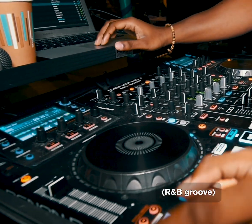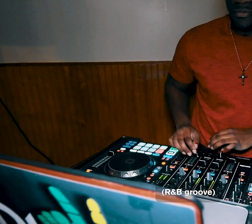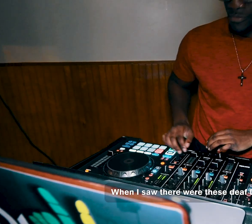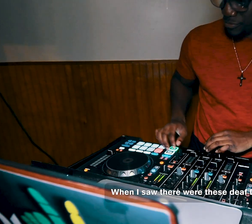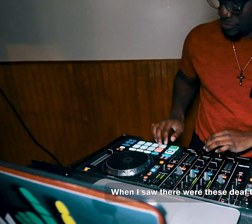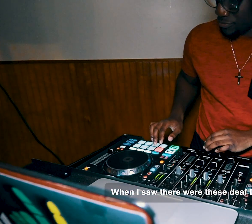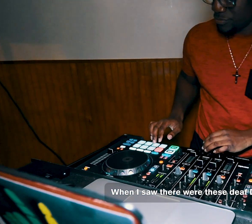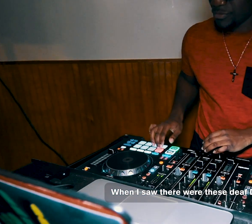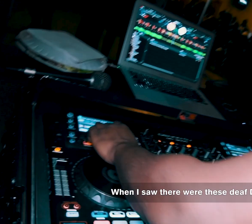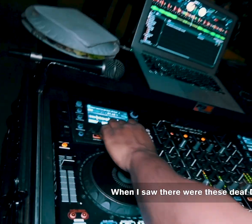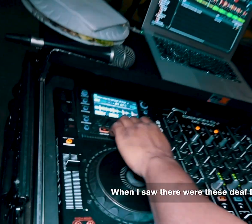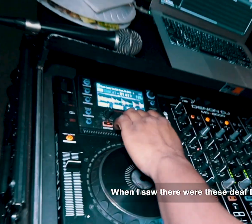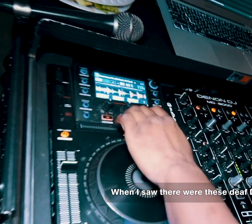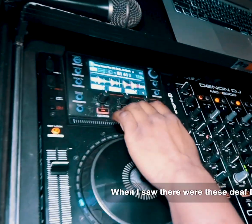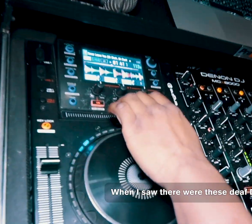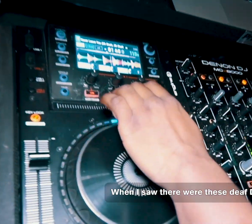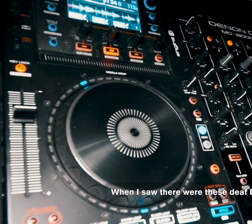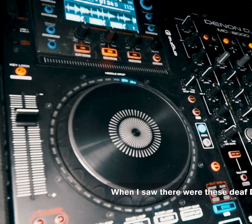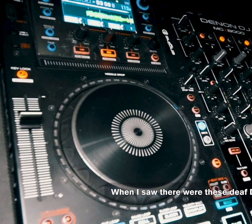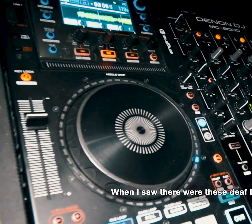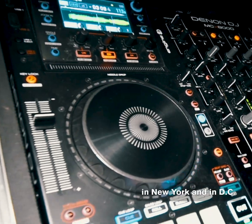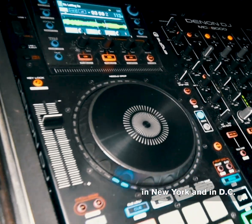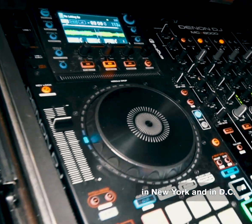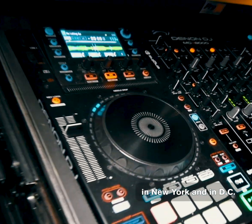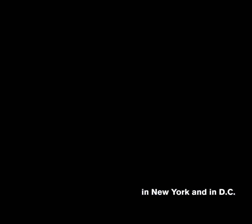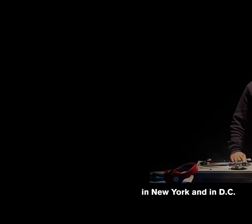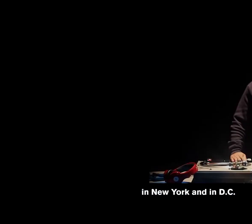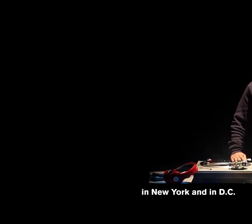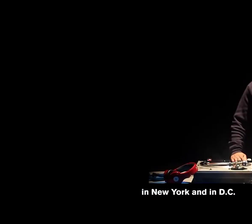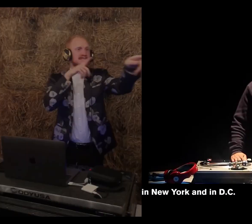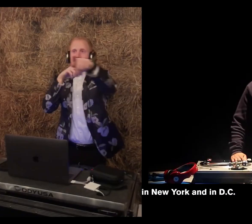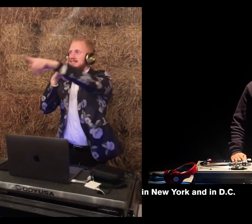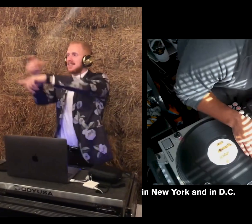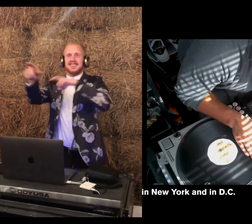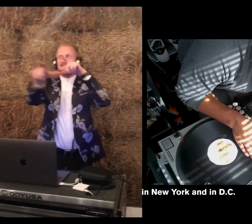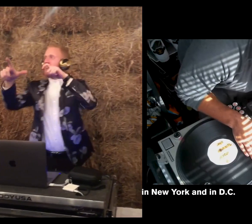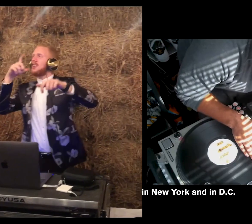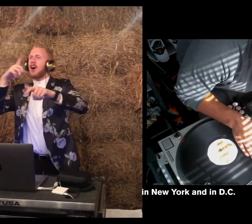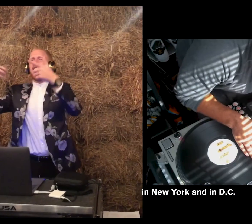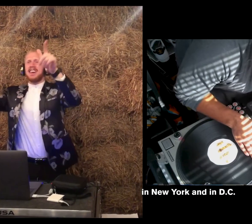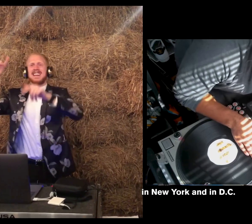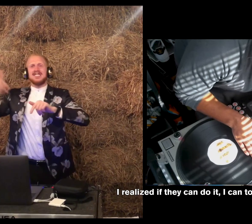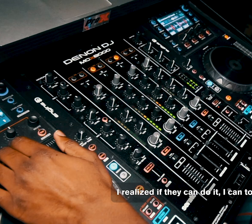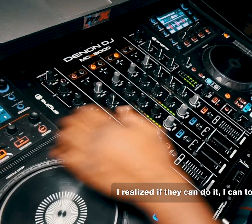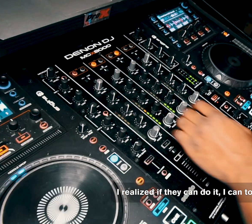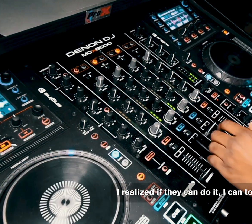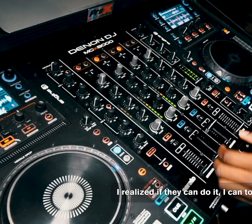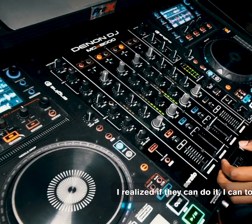When I saw there were these deaf DJs in New York and in D.C., I realized if they